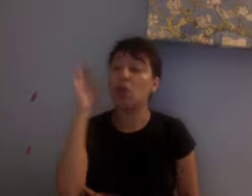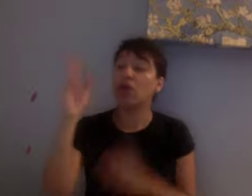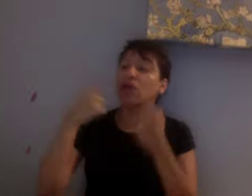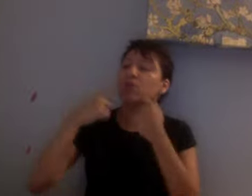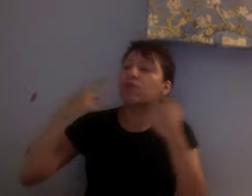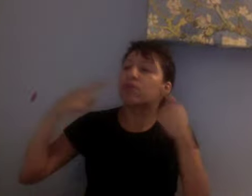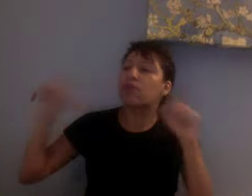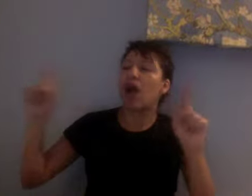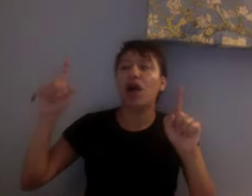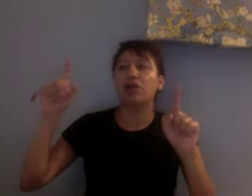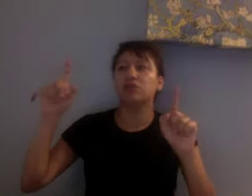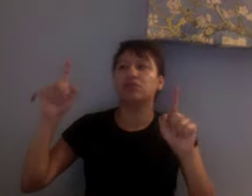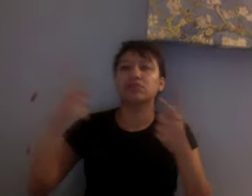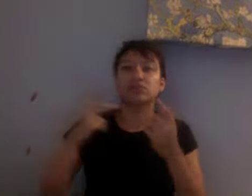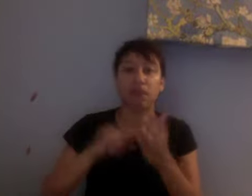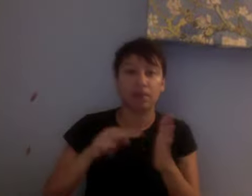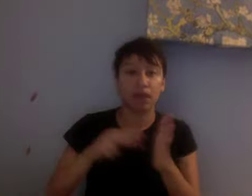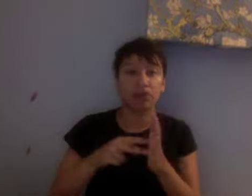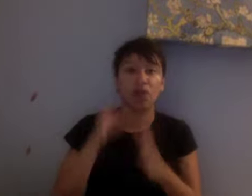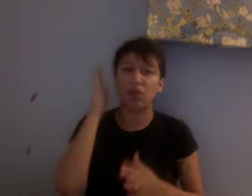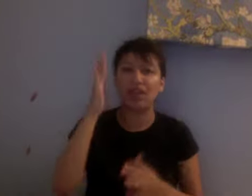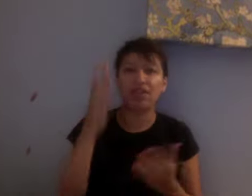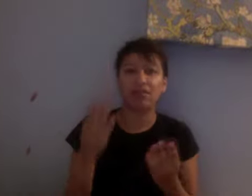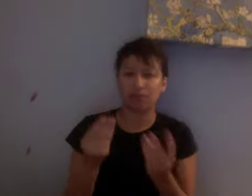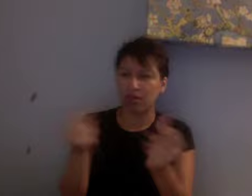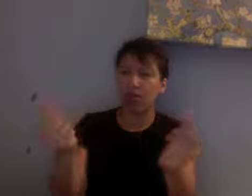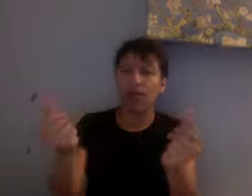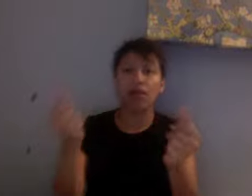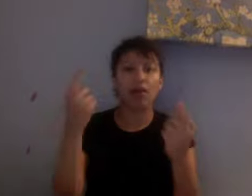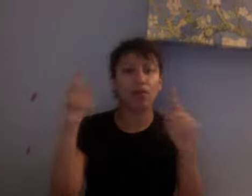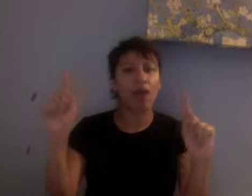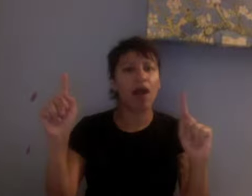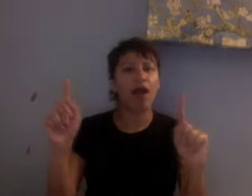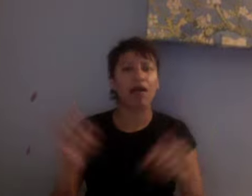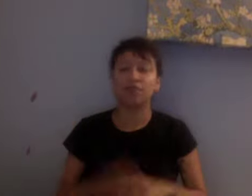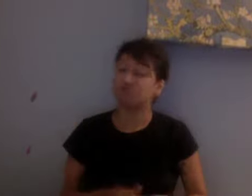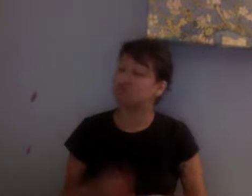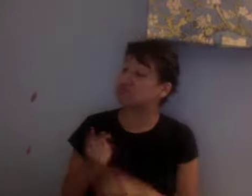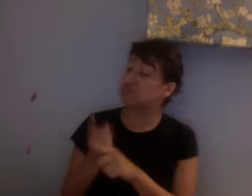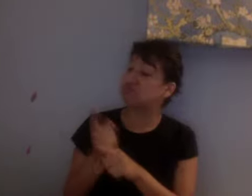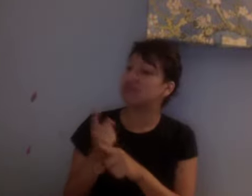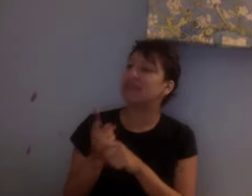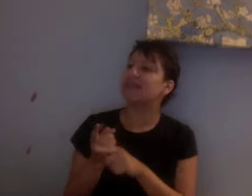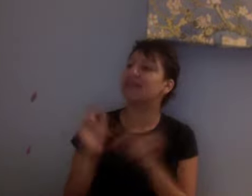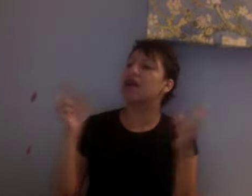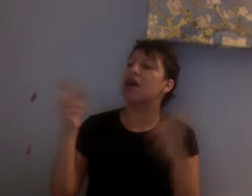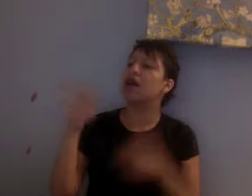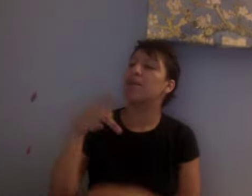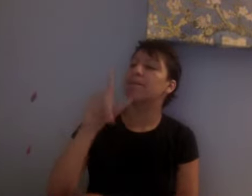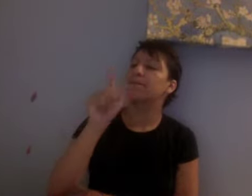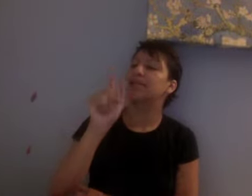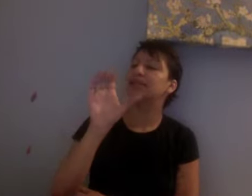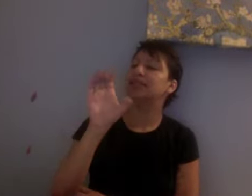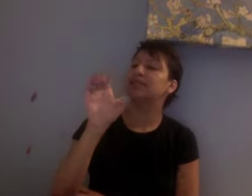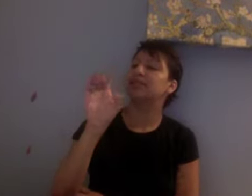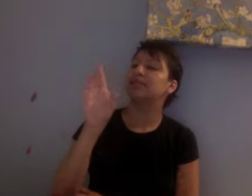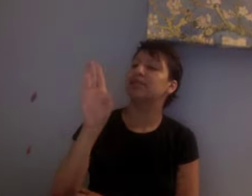about the placebo effect yesterday. talked about the connection between mind and body and how more often than not when you feel good psychologically you